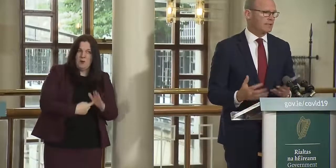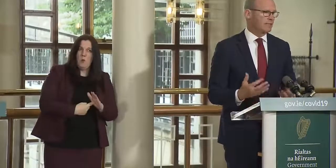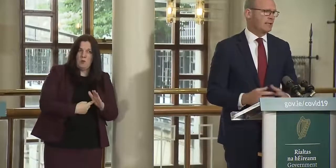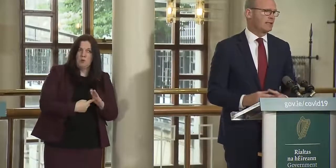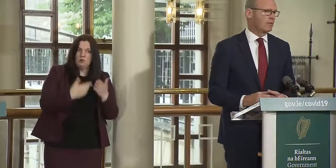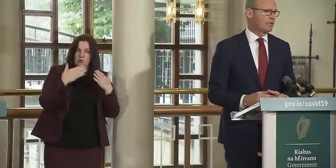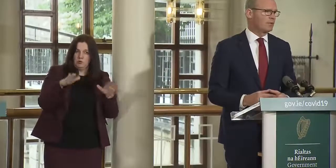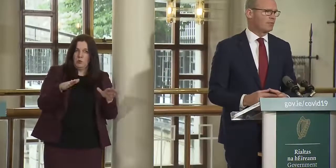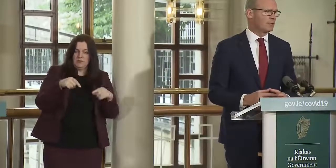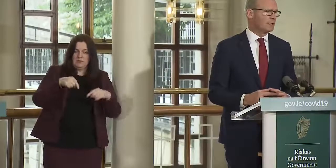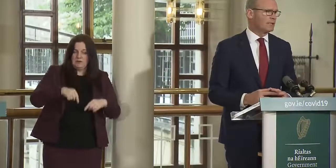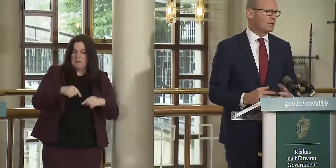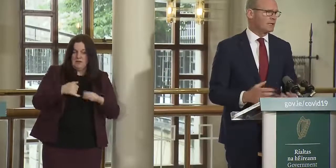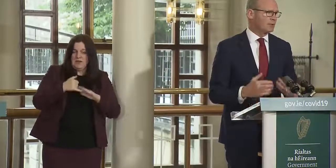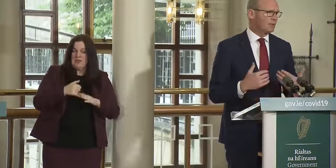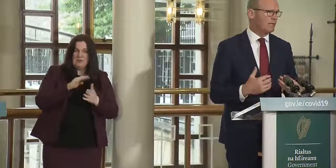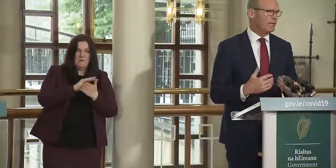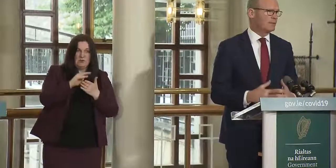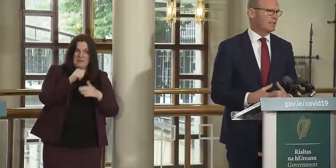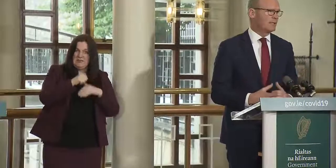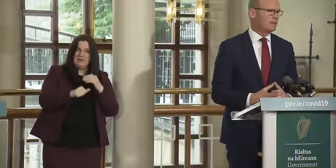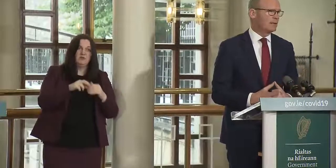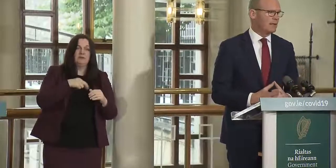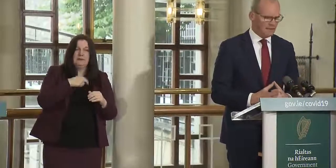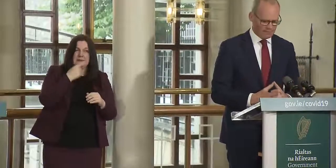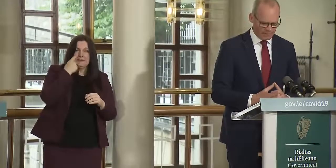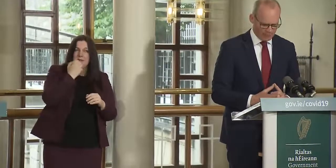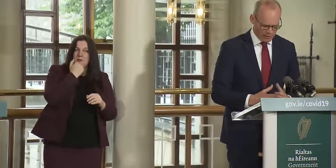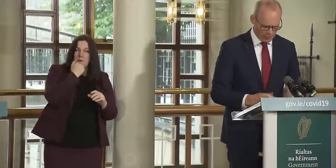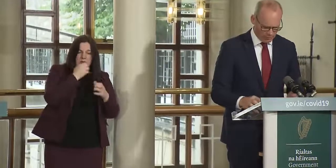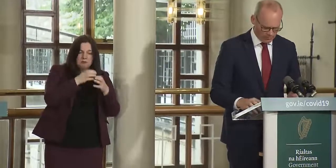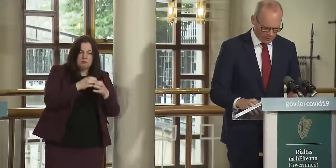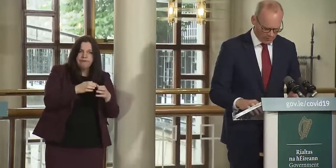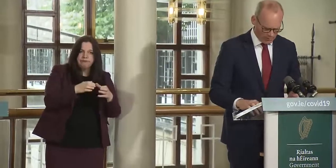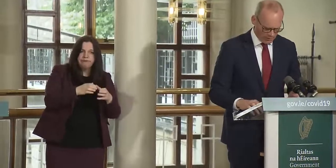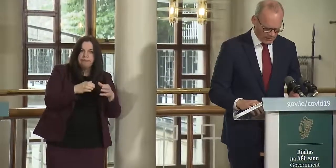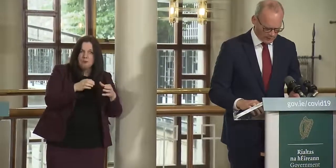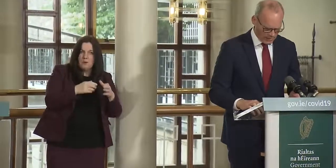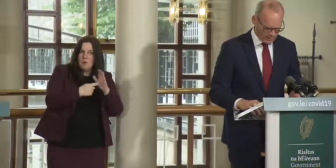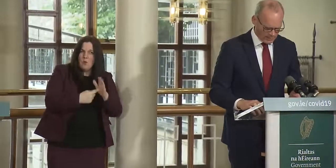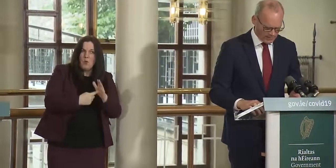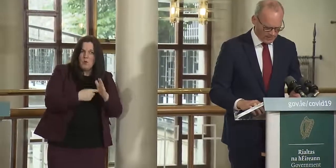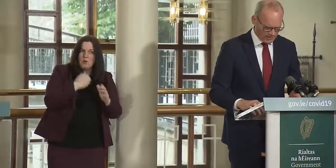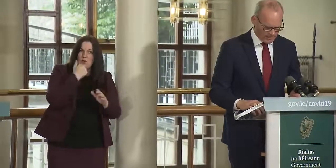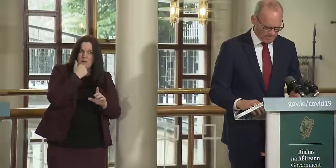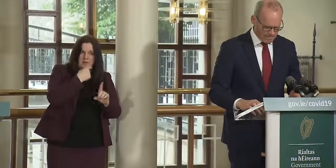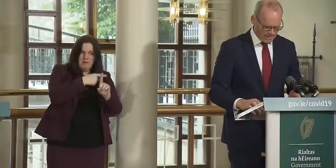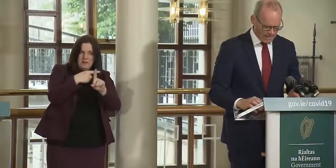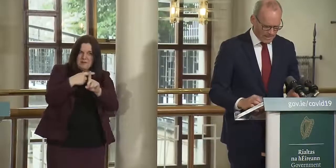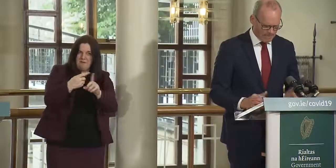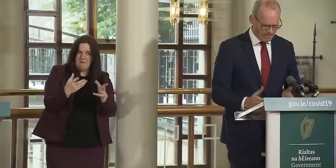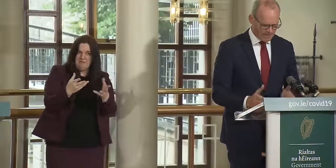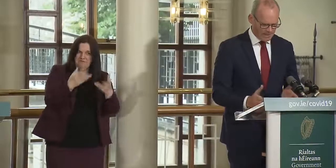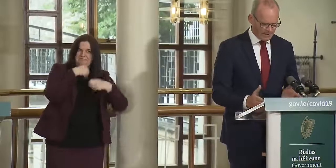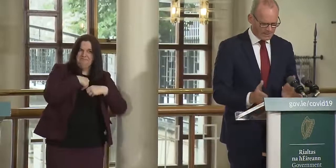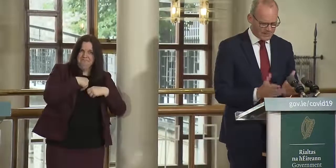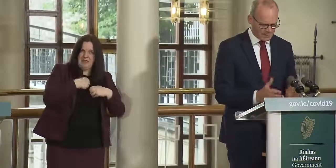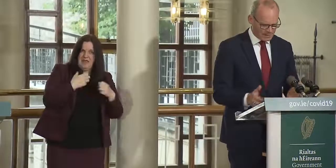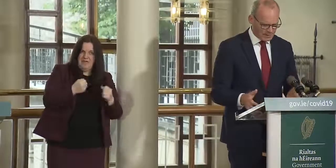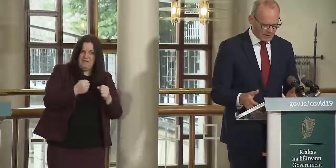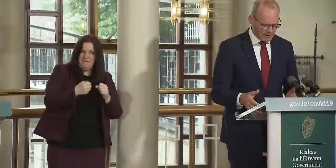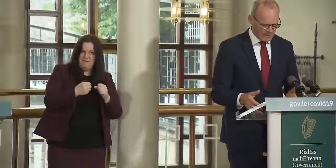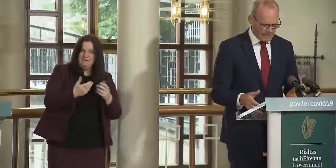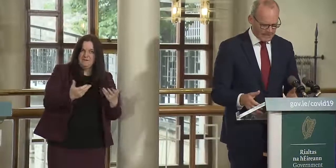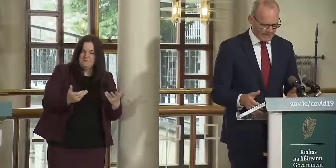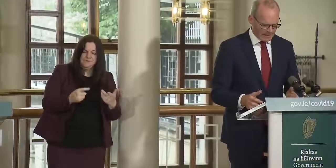and reflects the fact that over the last 14 days we really have seen a very very low number of positive cases um the